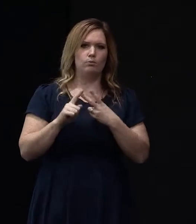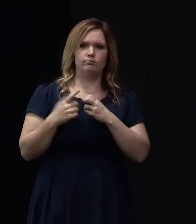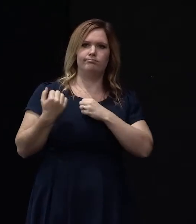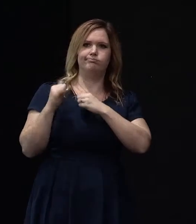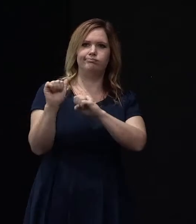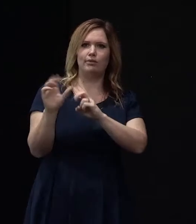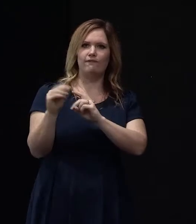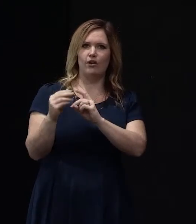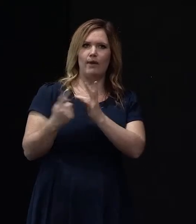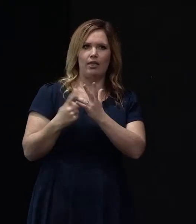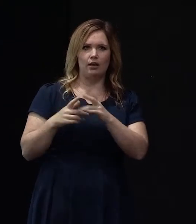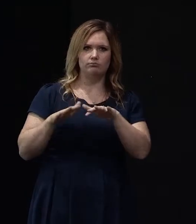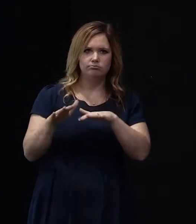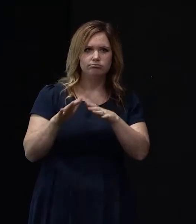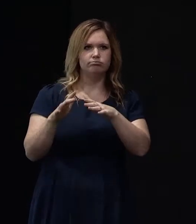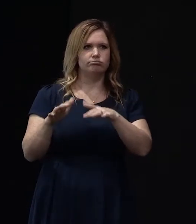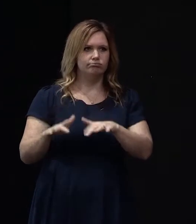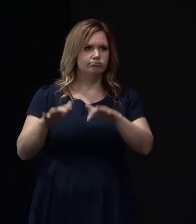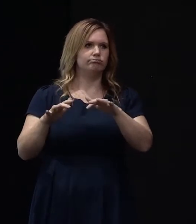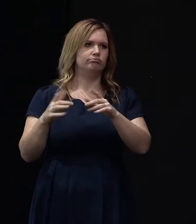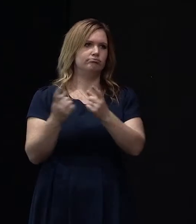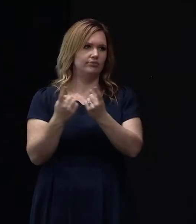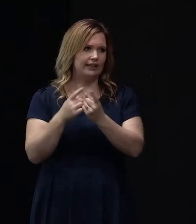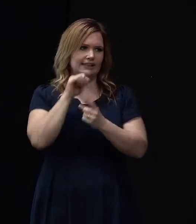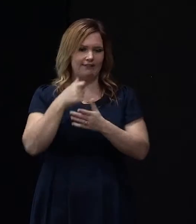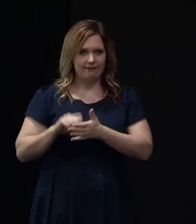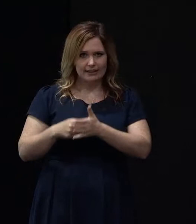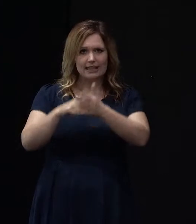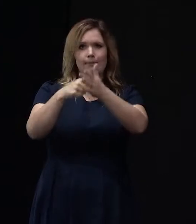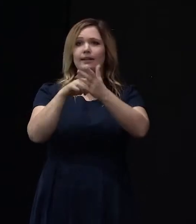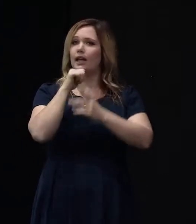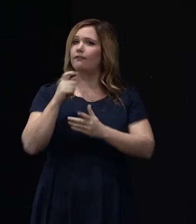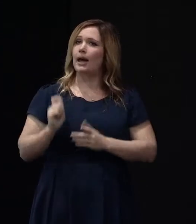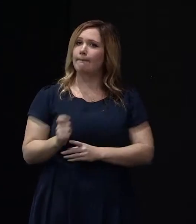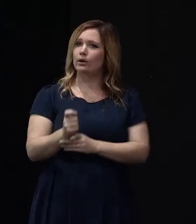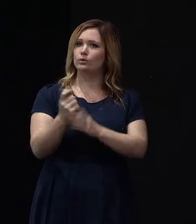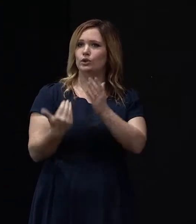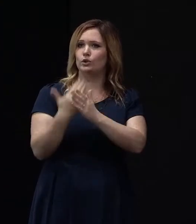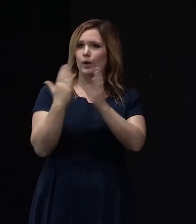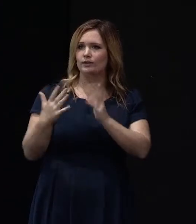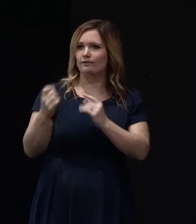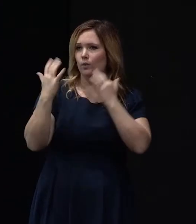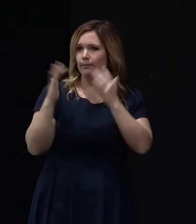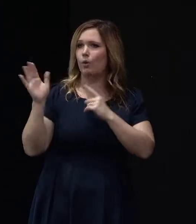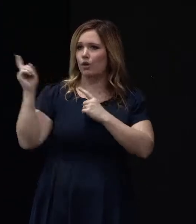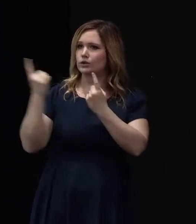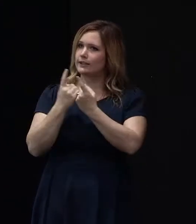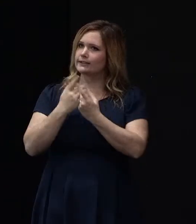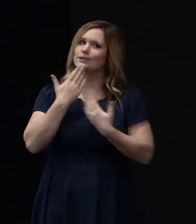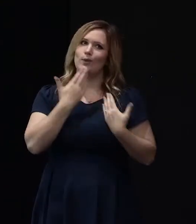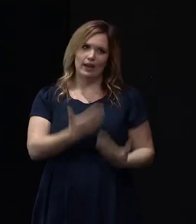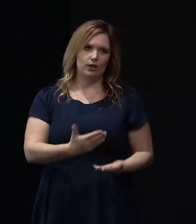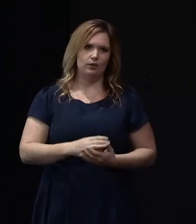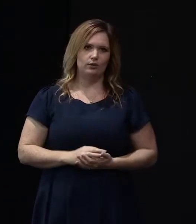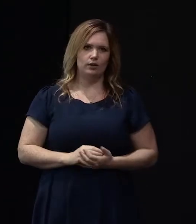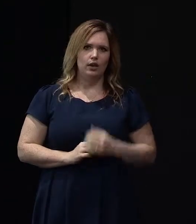other events, and things like that if it's being fixed up. And if you're building a new house, think about all of those things as well. So thank you.